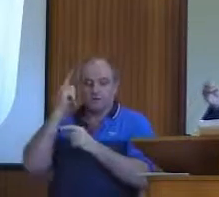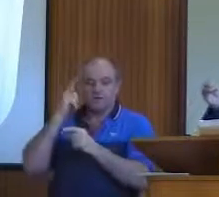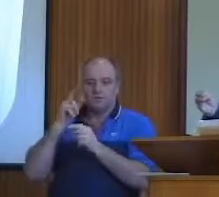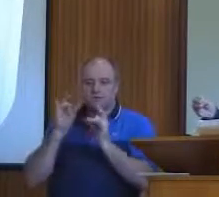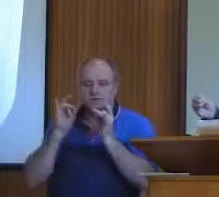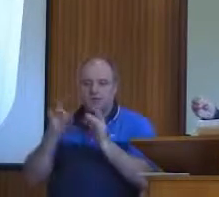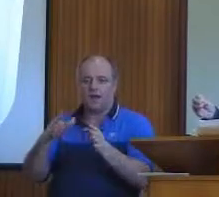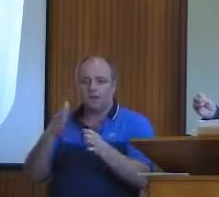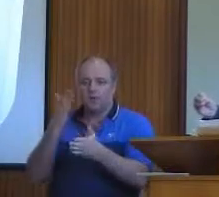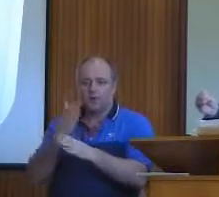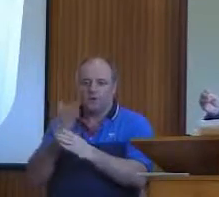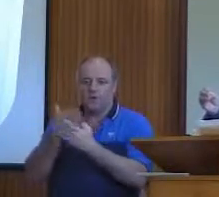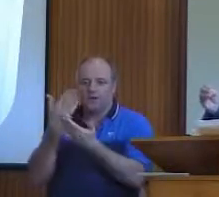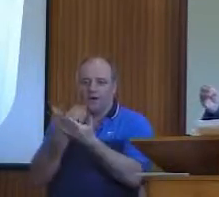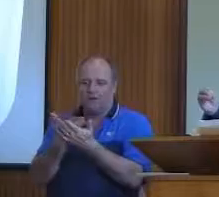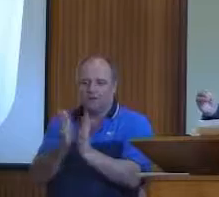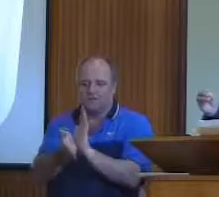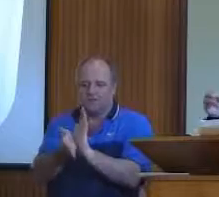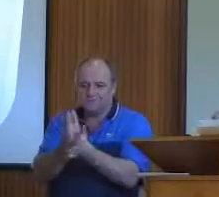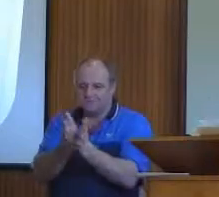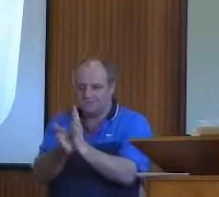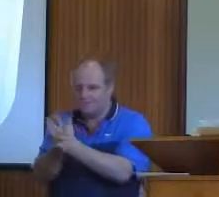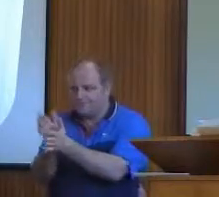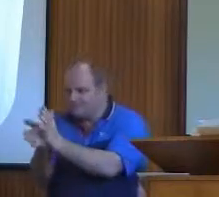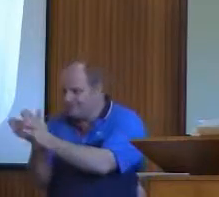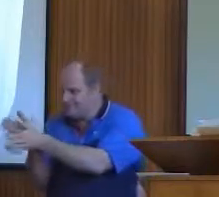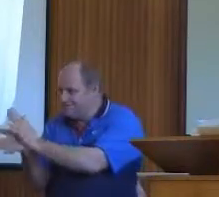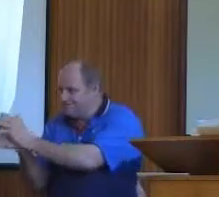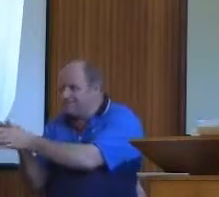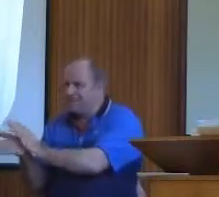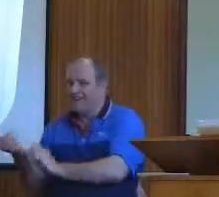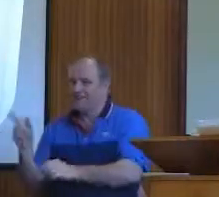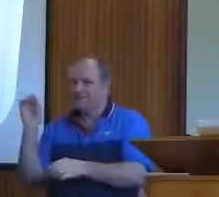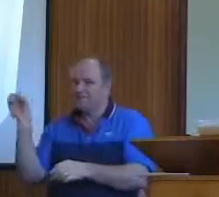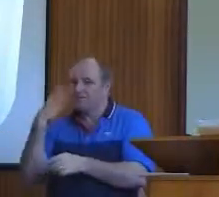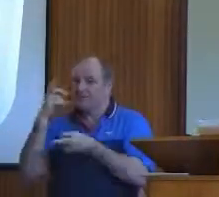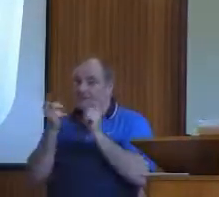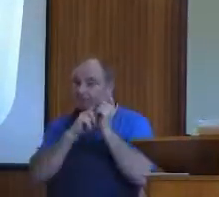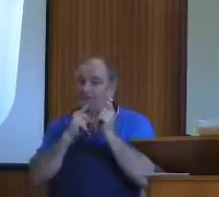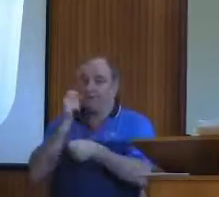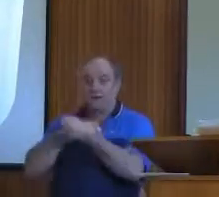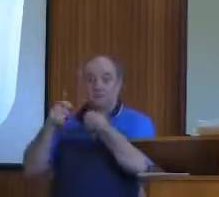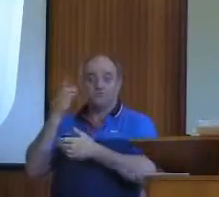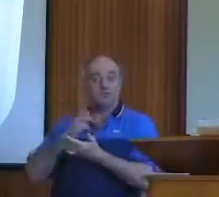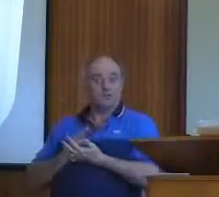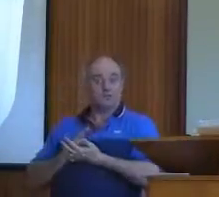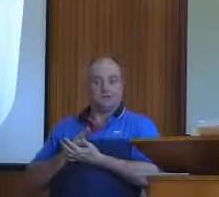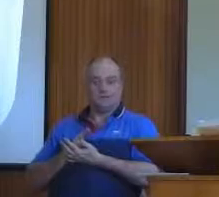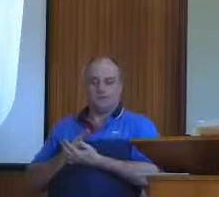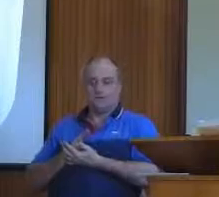spiritual matters become real at that time. It doesn't happen in